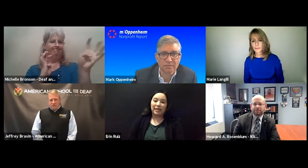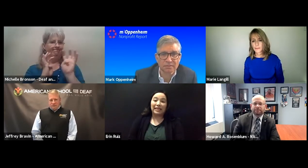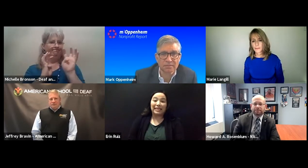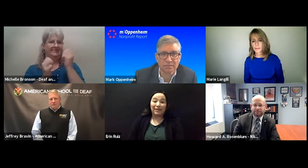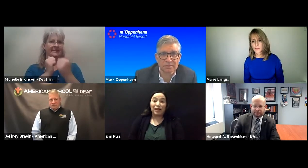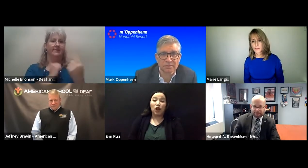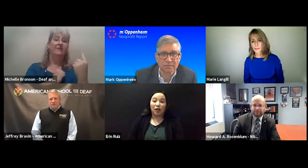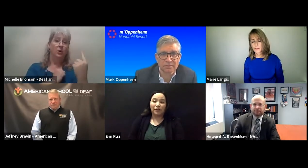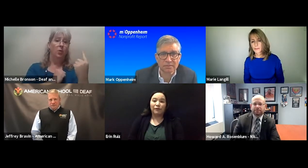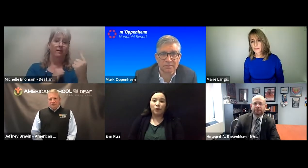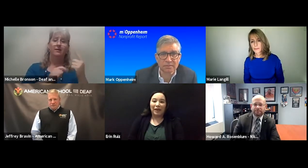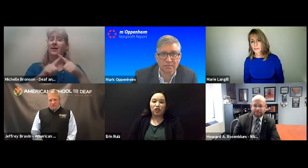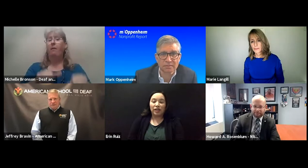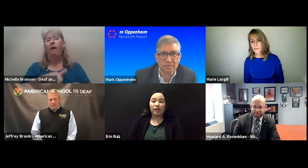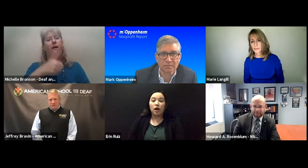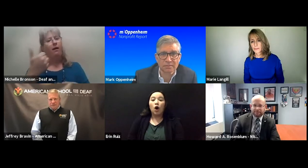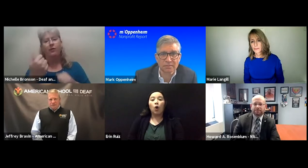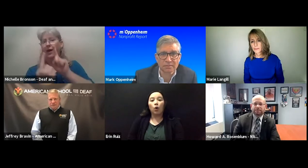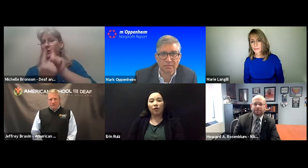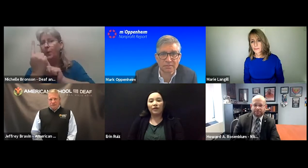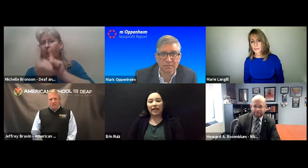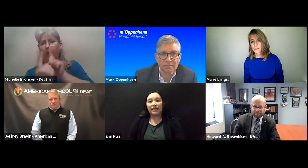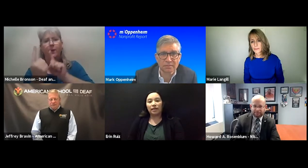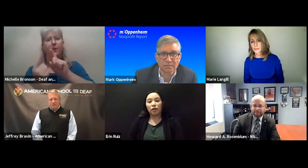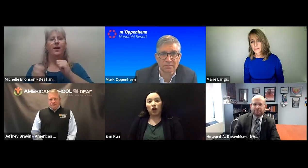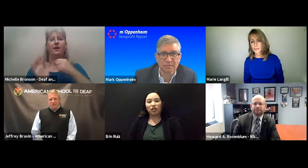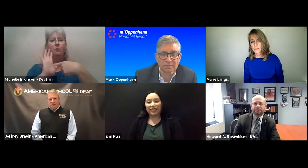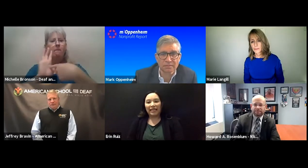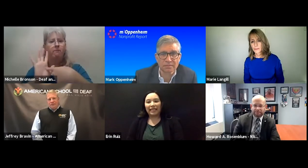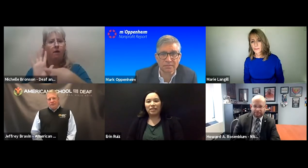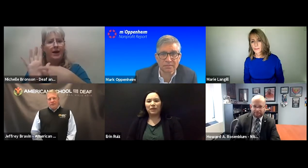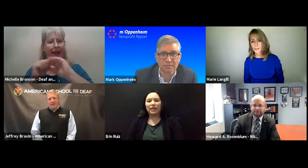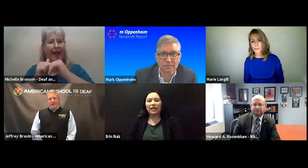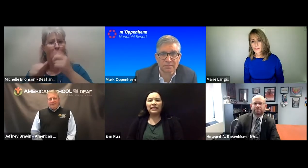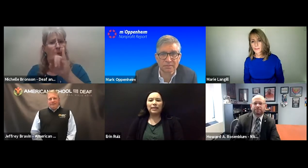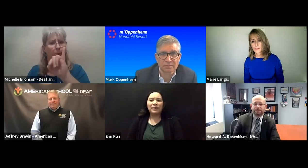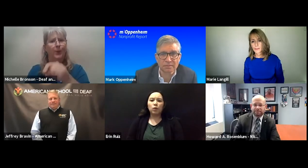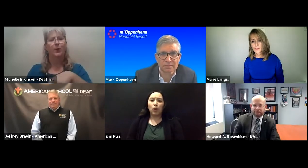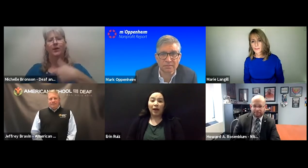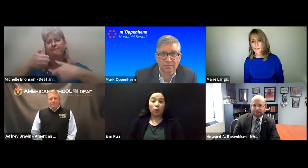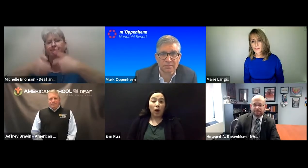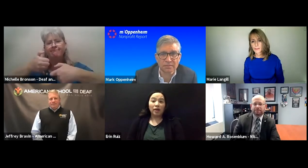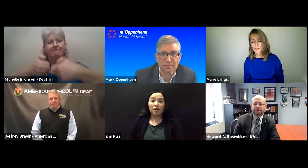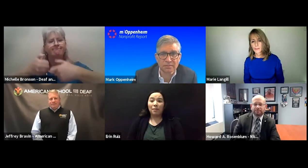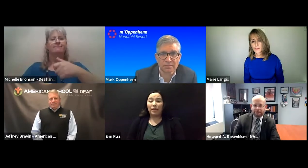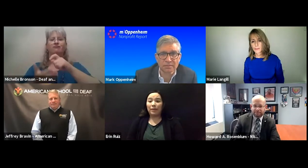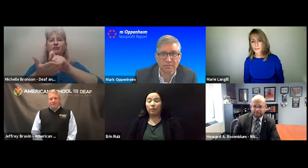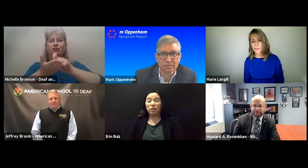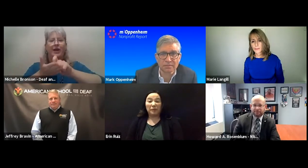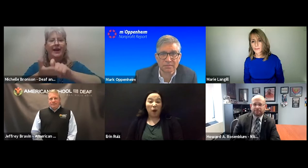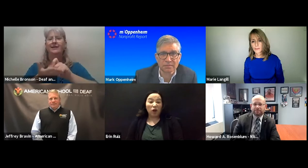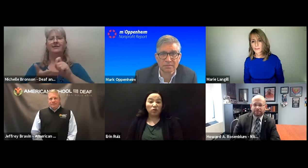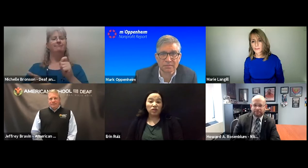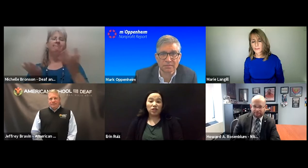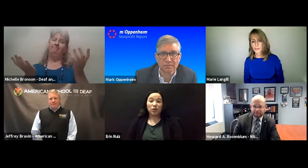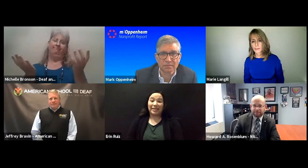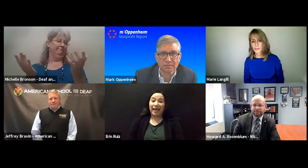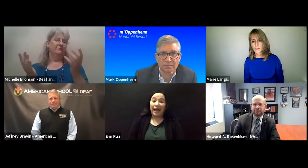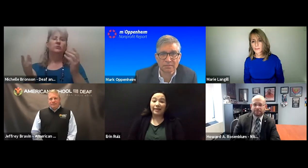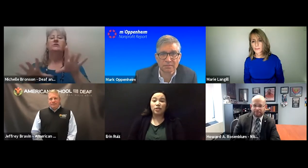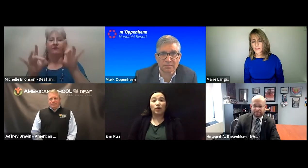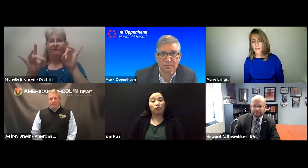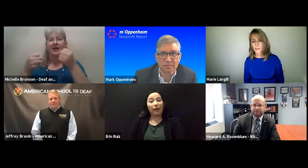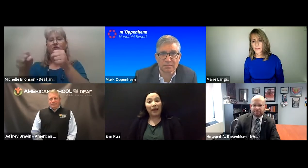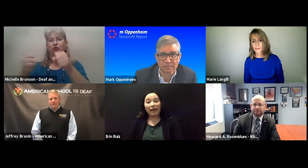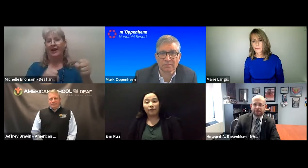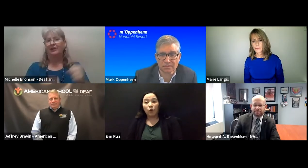If it's something that's giving a lot of information, or if it has a large attendance, but something one-on-one may be able to be modeled. You can